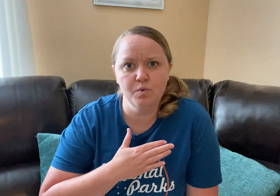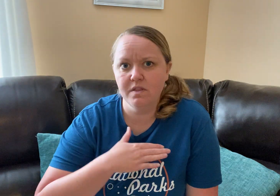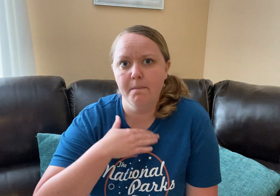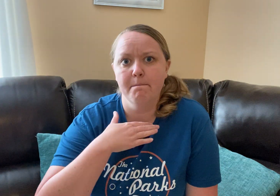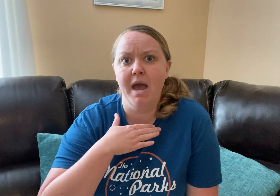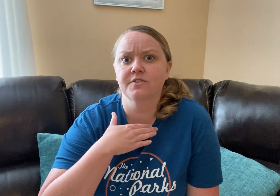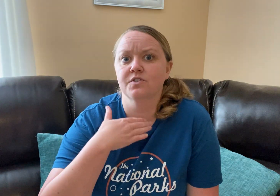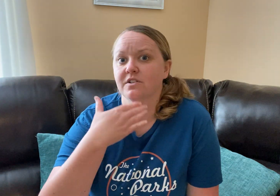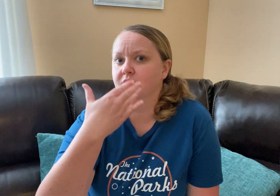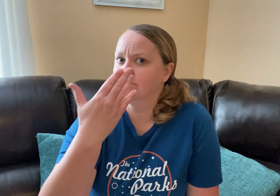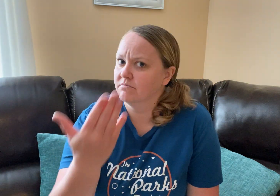with master.